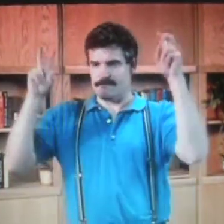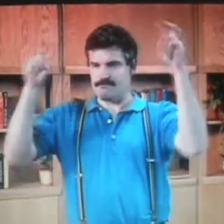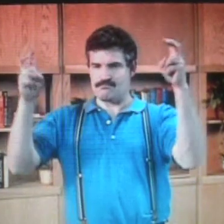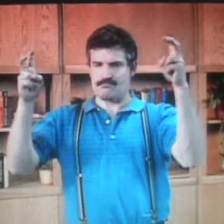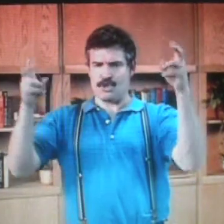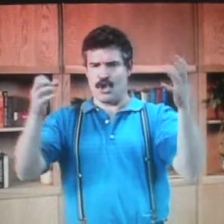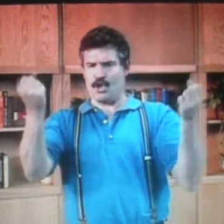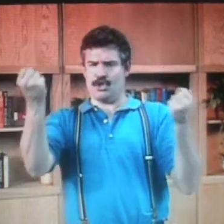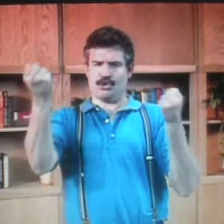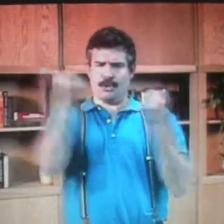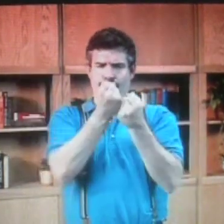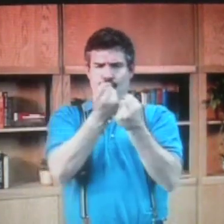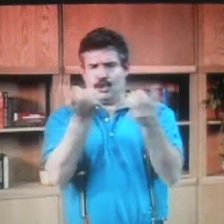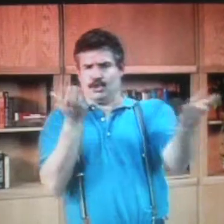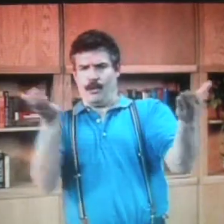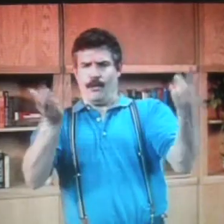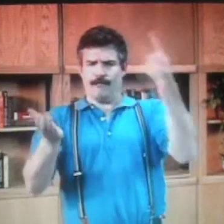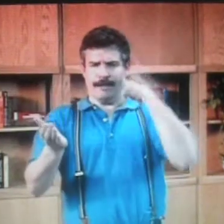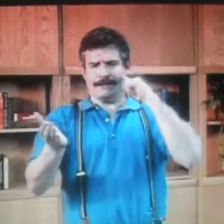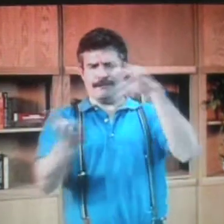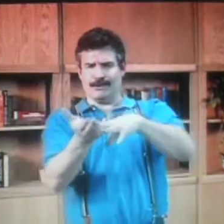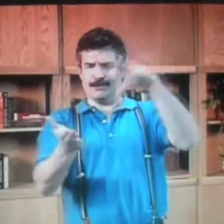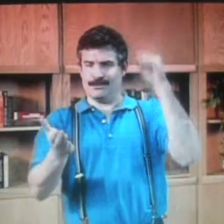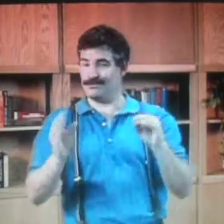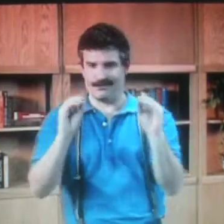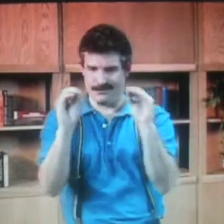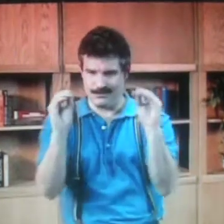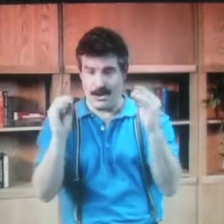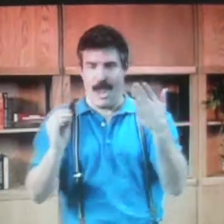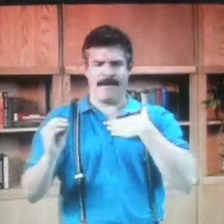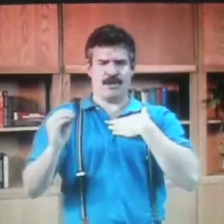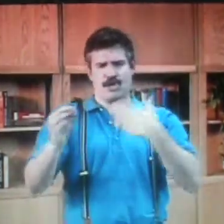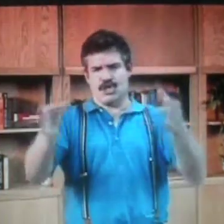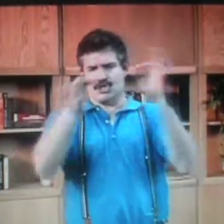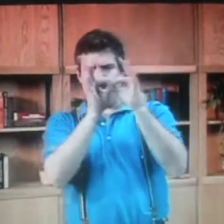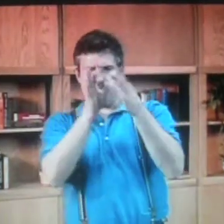Now, remember, Penn State University is not big on the support of interpreters.